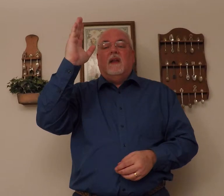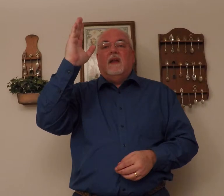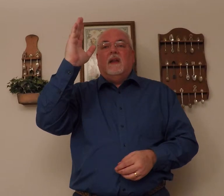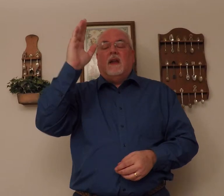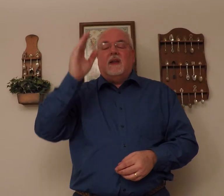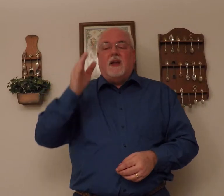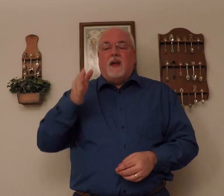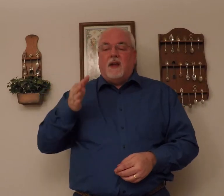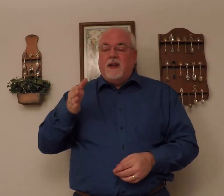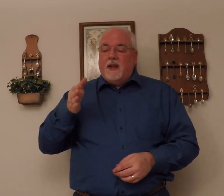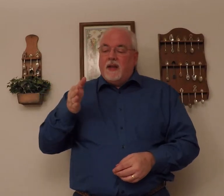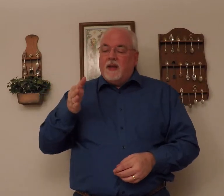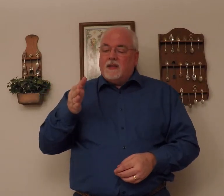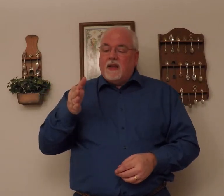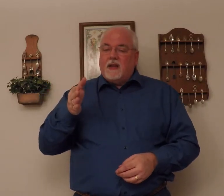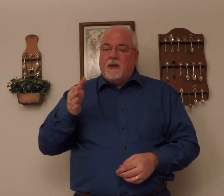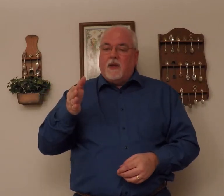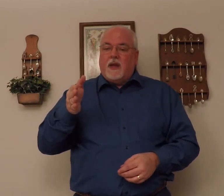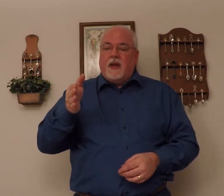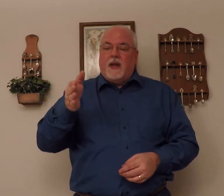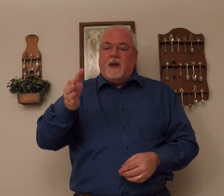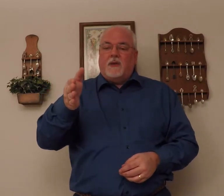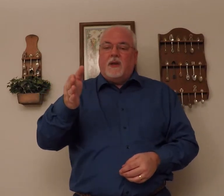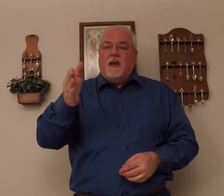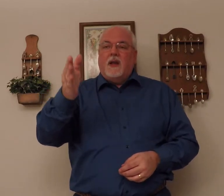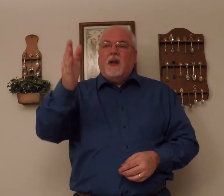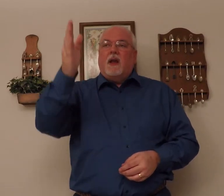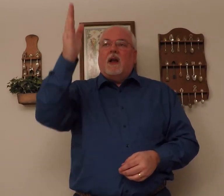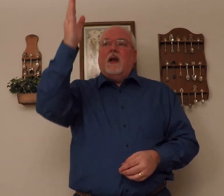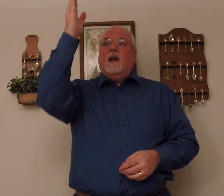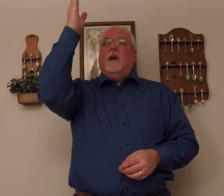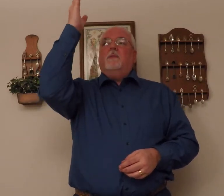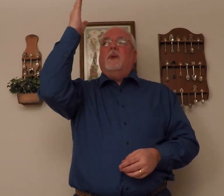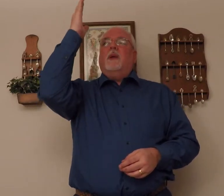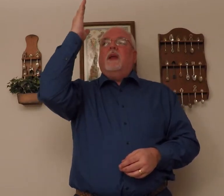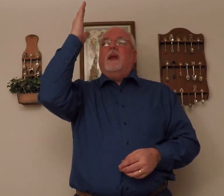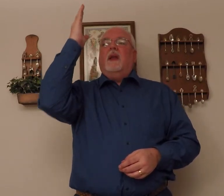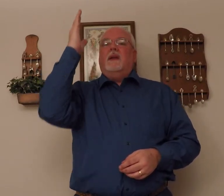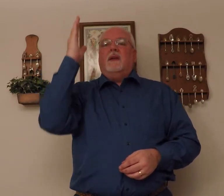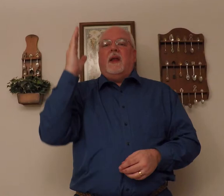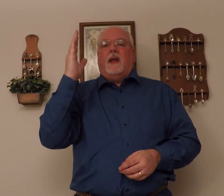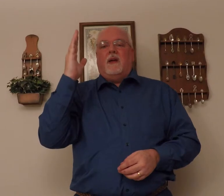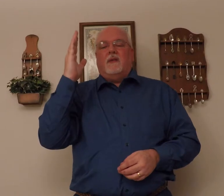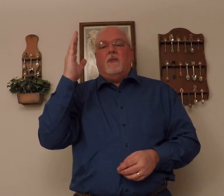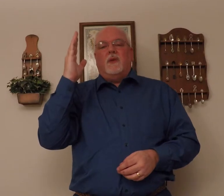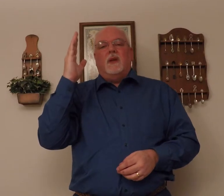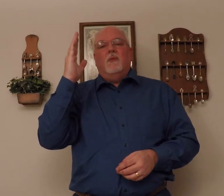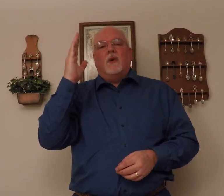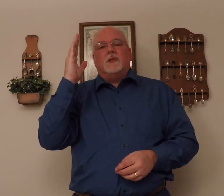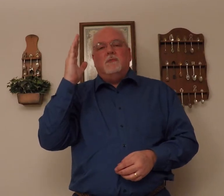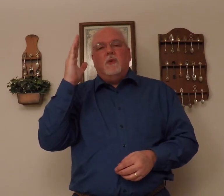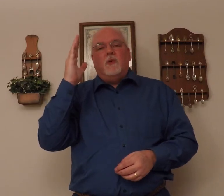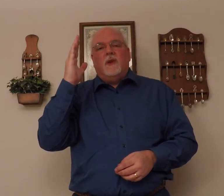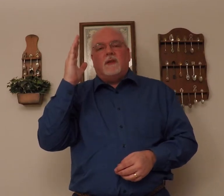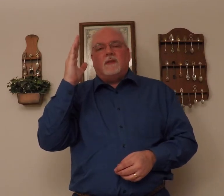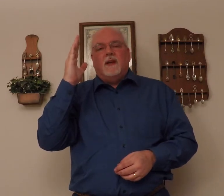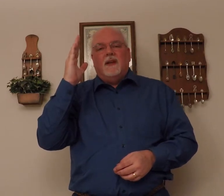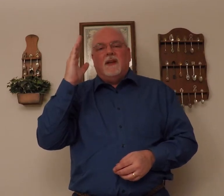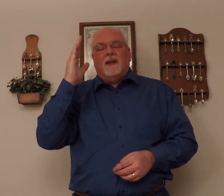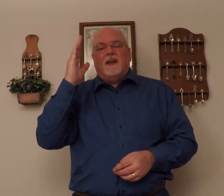And God is like coming out, up, and down, with a little more smoothness and